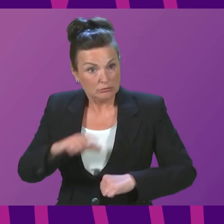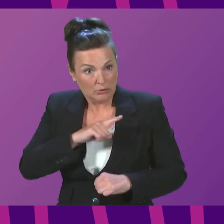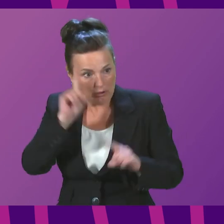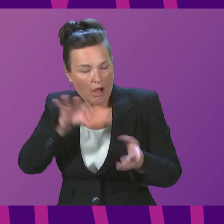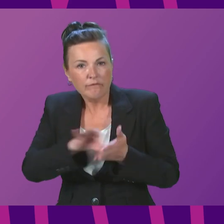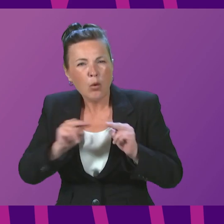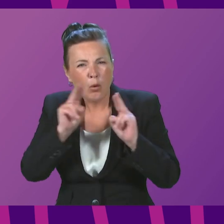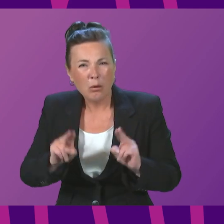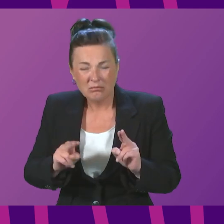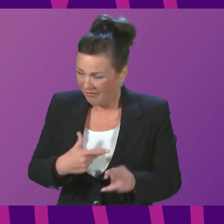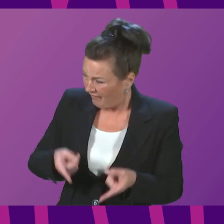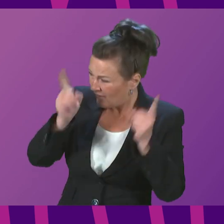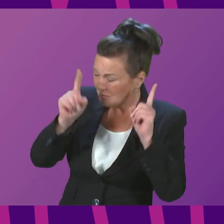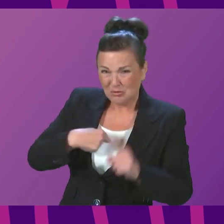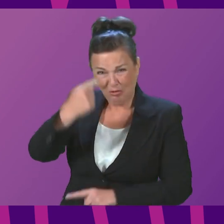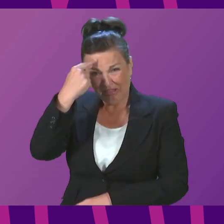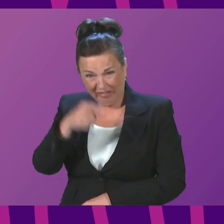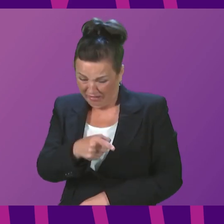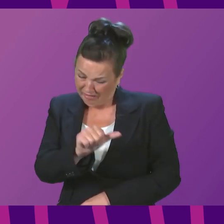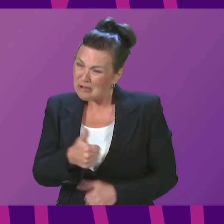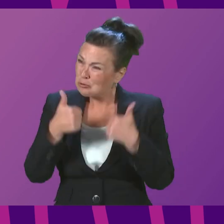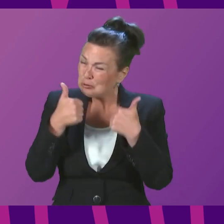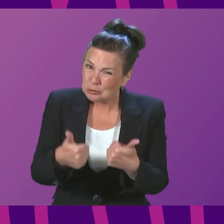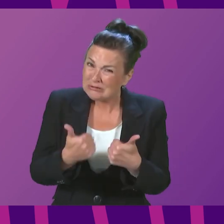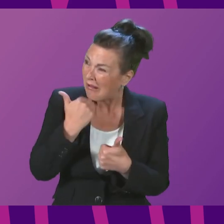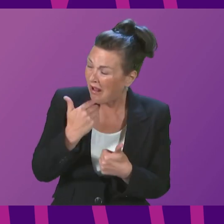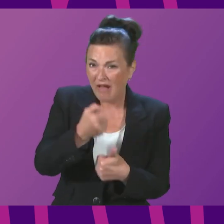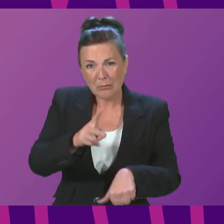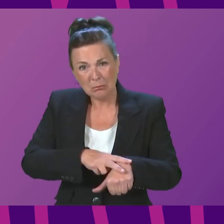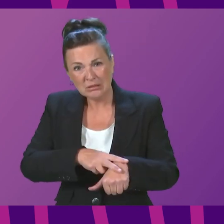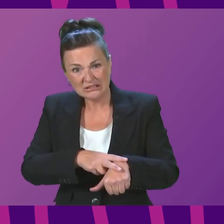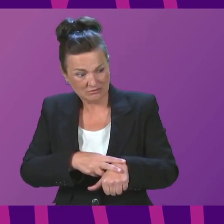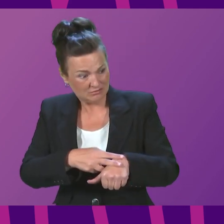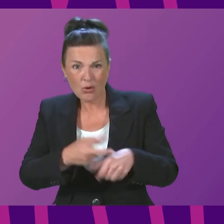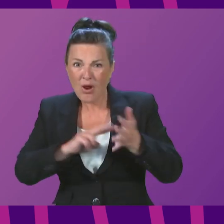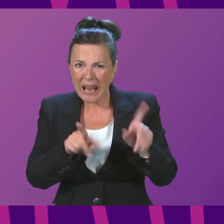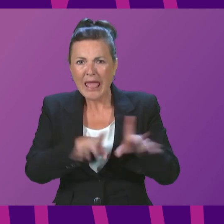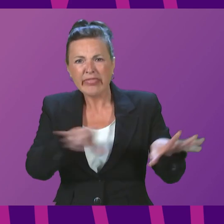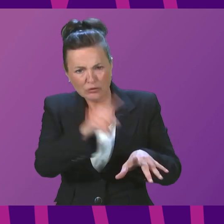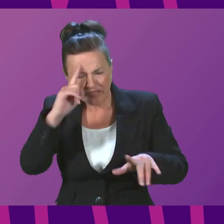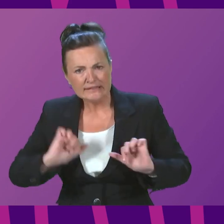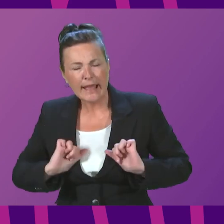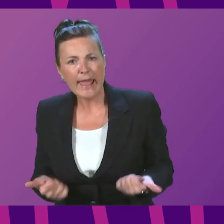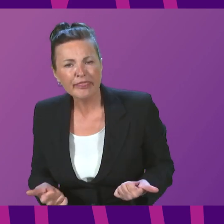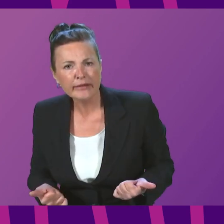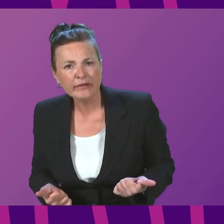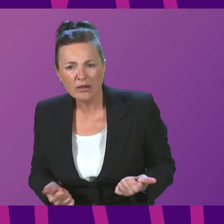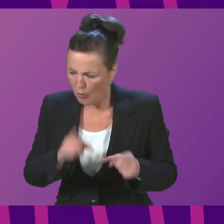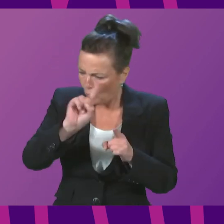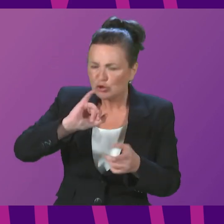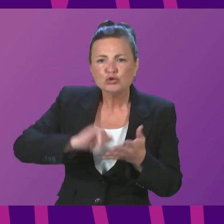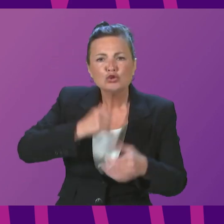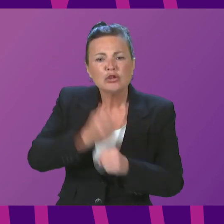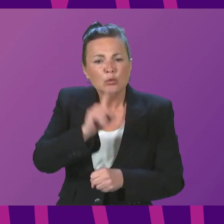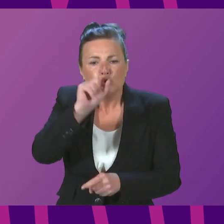having a police force in this state is healthy in a developed nation? And what is the Scottish Government going to do